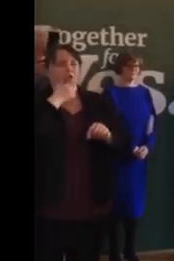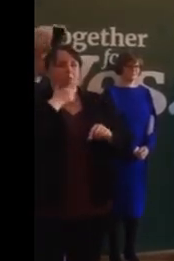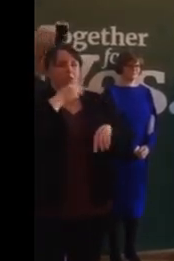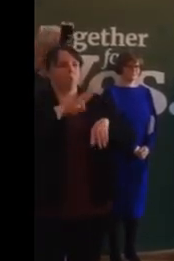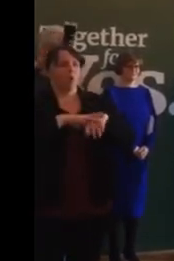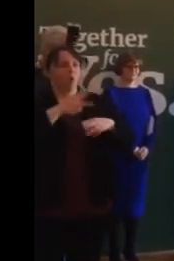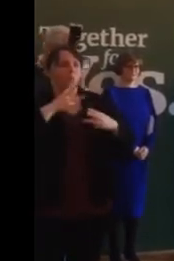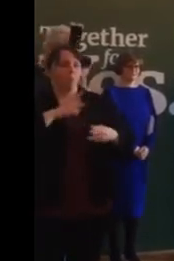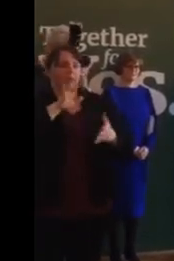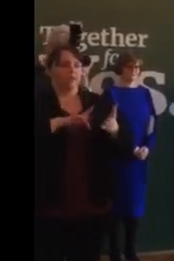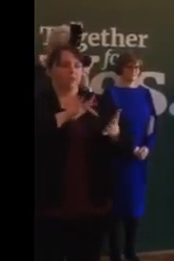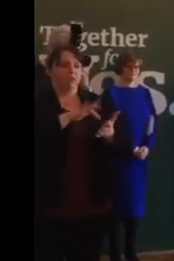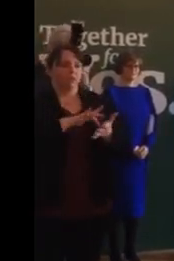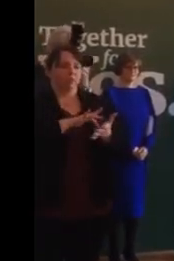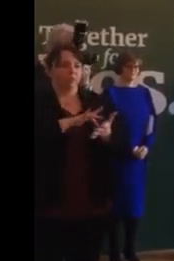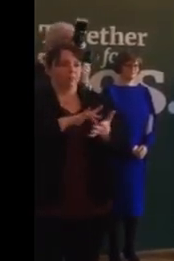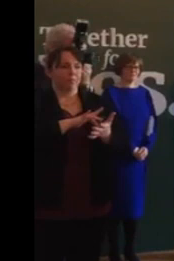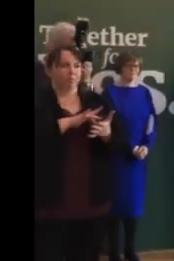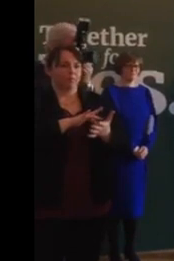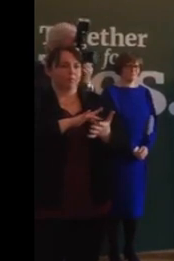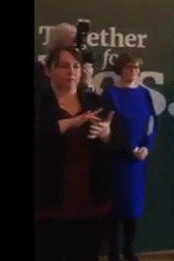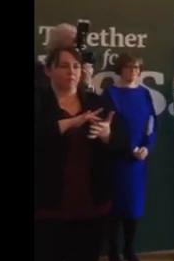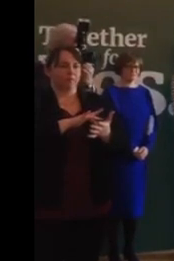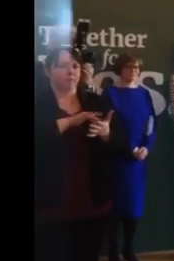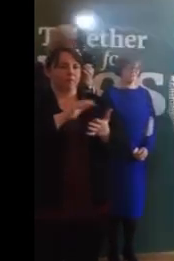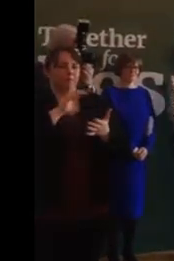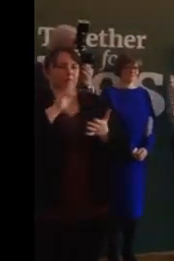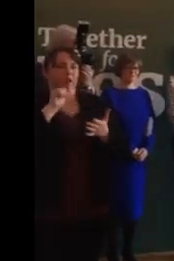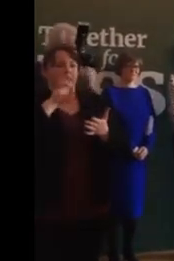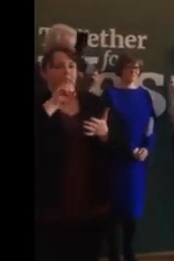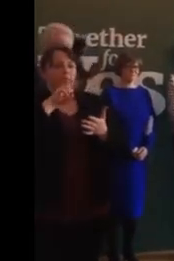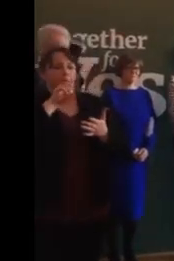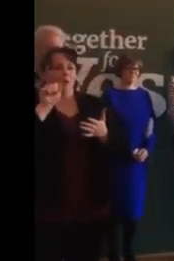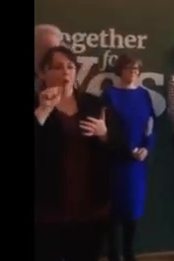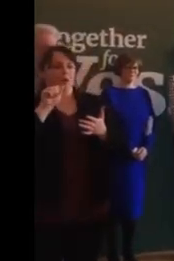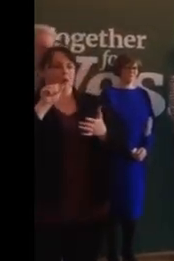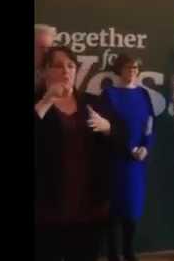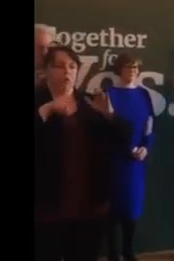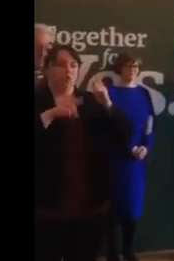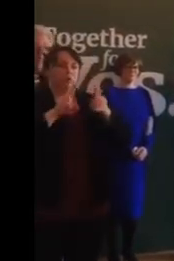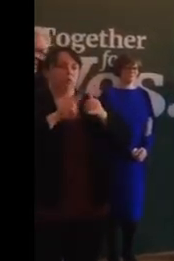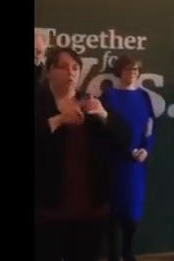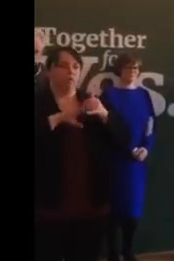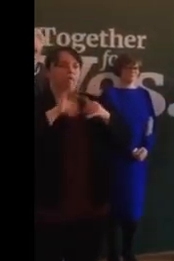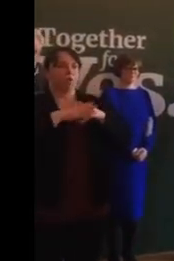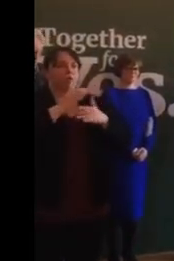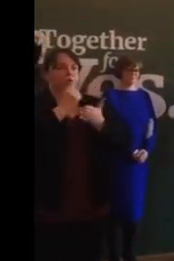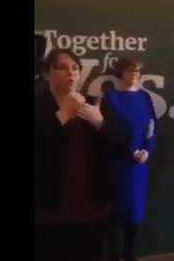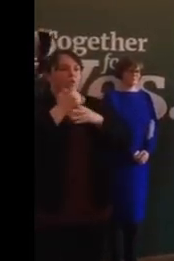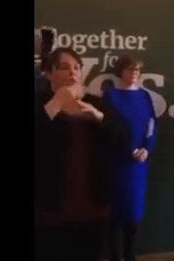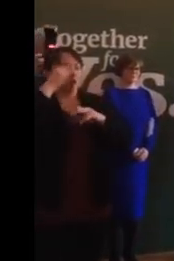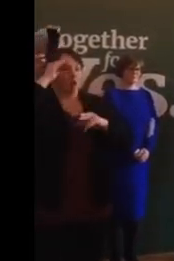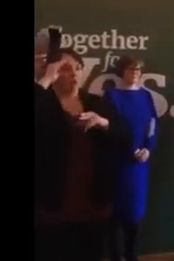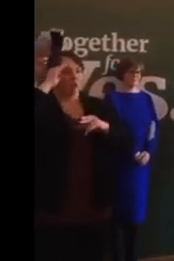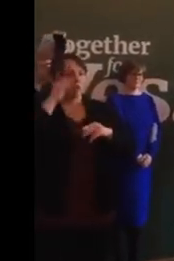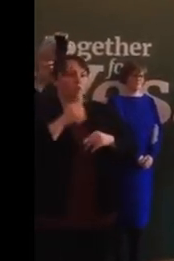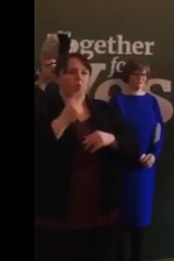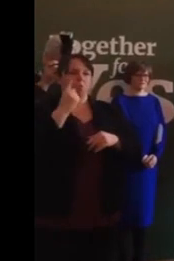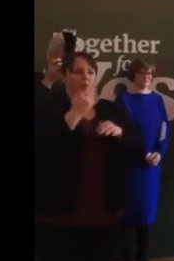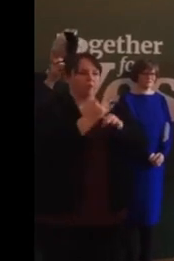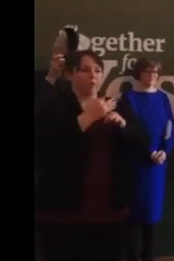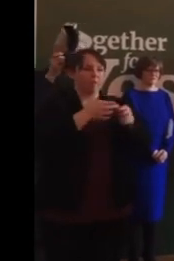Woman Centre, Akeedwa, the Union of Students of Ireland, One Family,